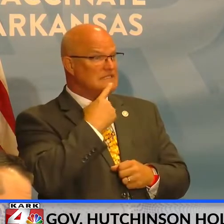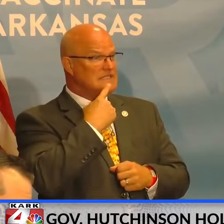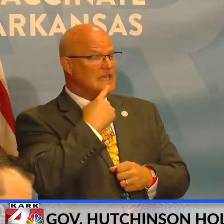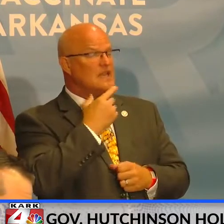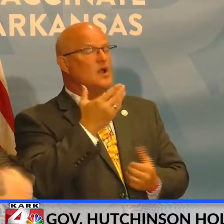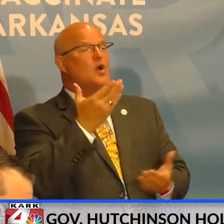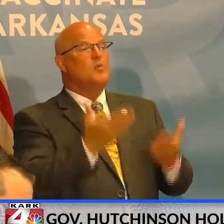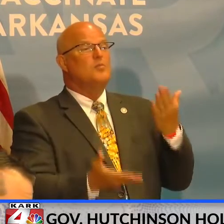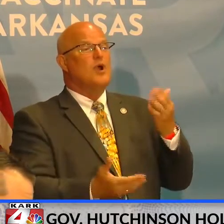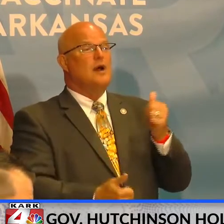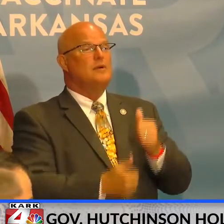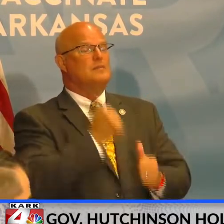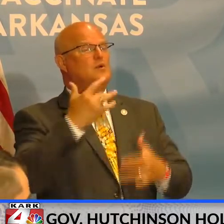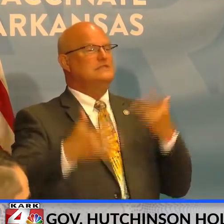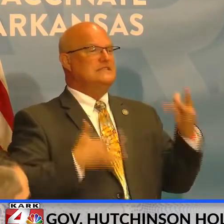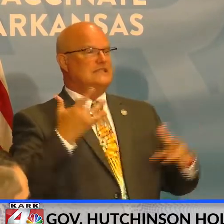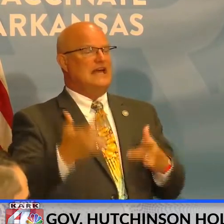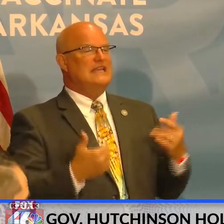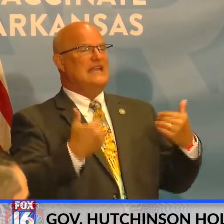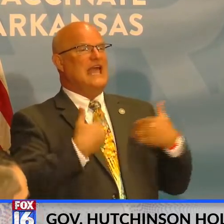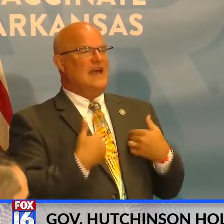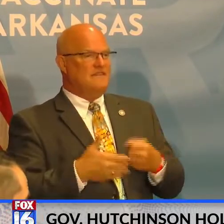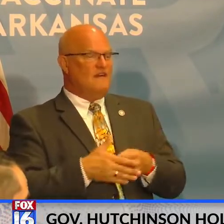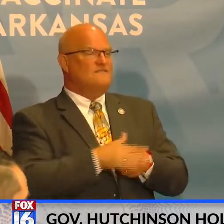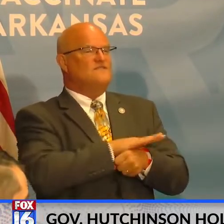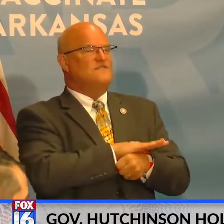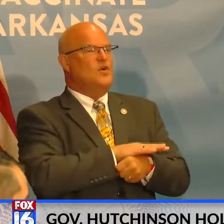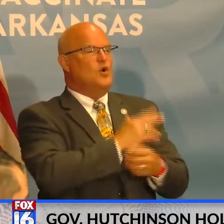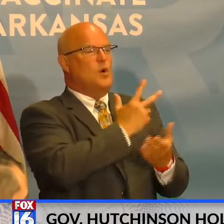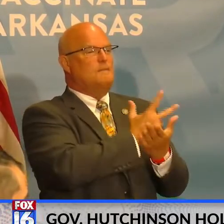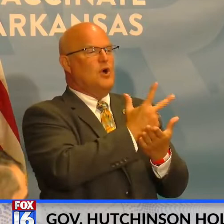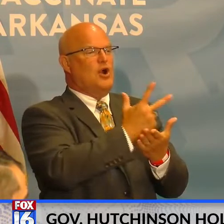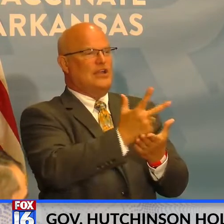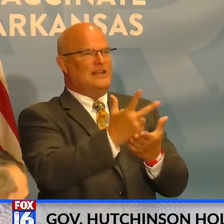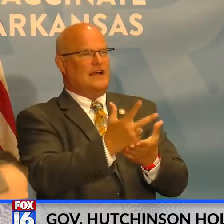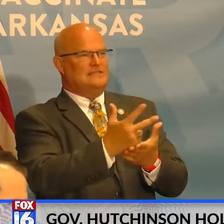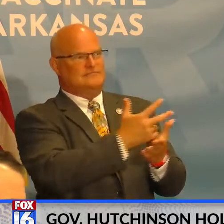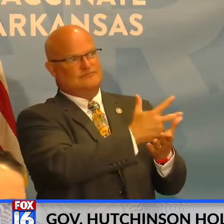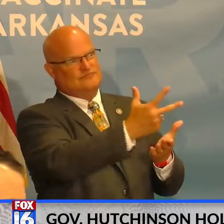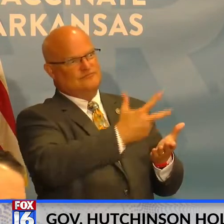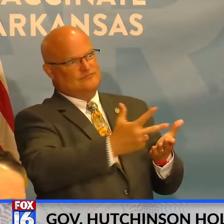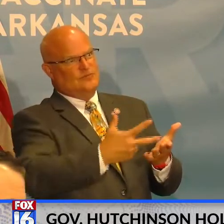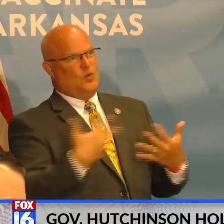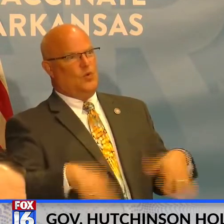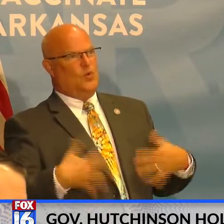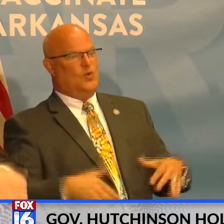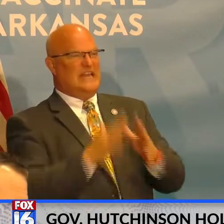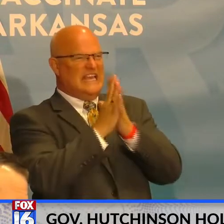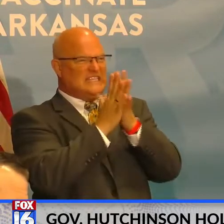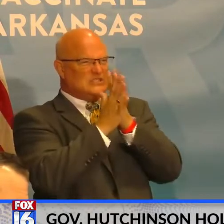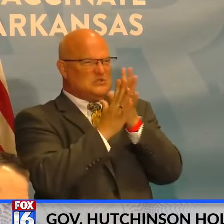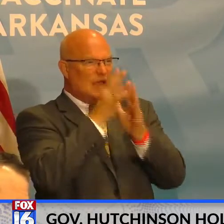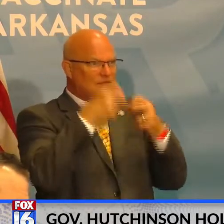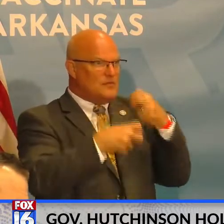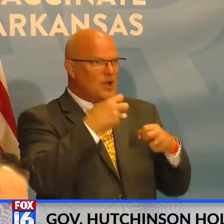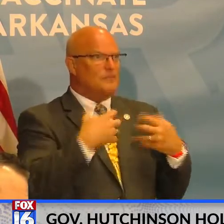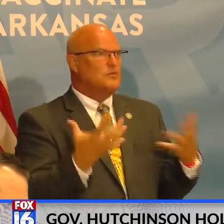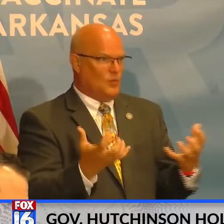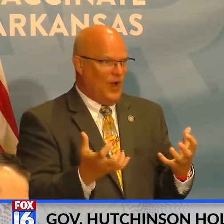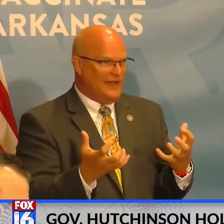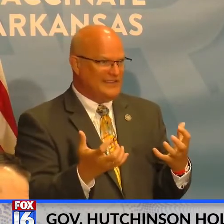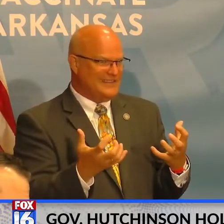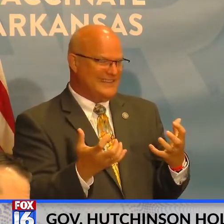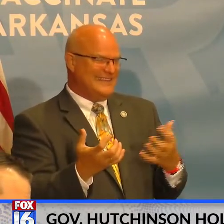probably most delighted to have full parking lots and, um, traffic, a lot of traffic around our